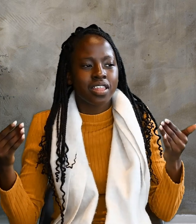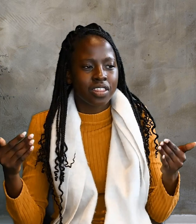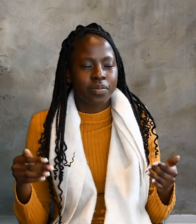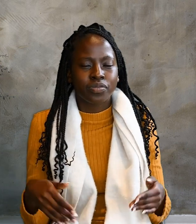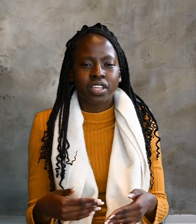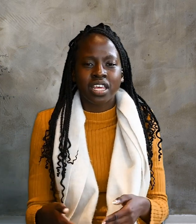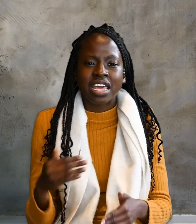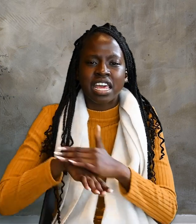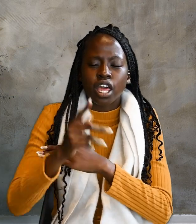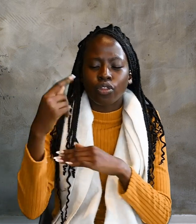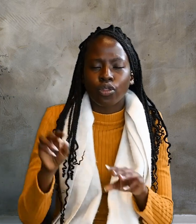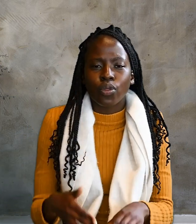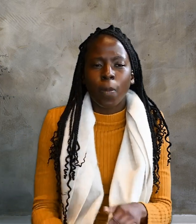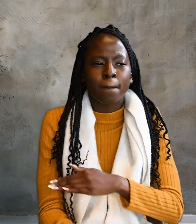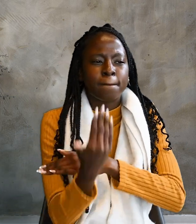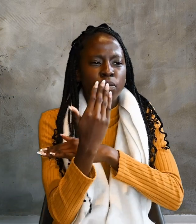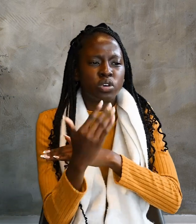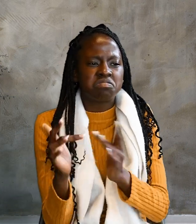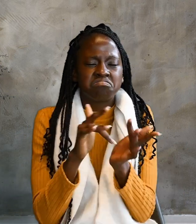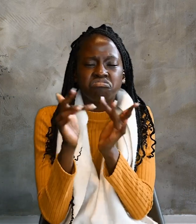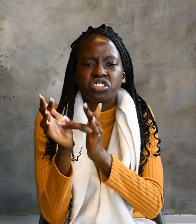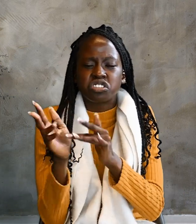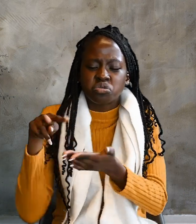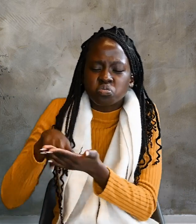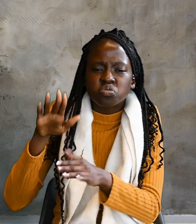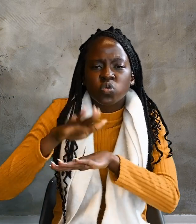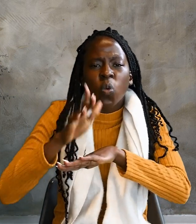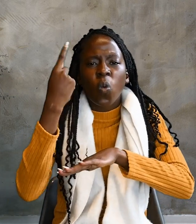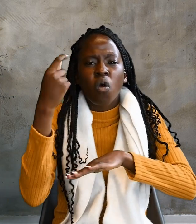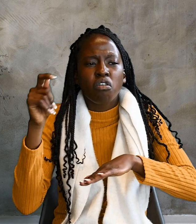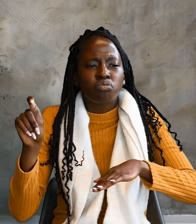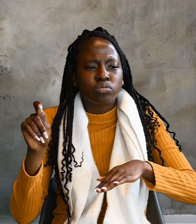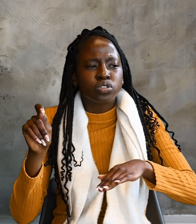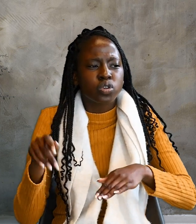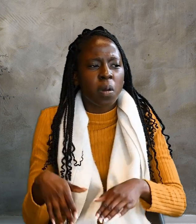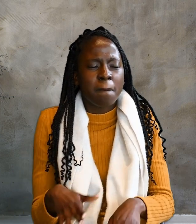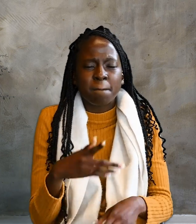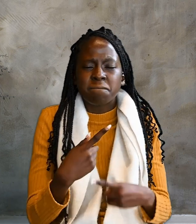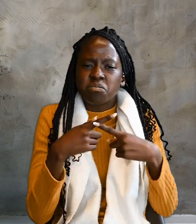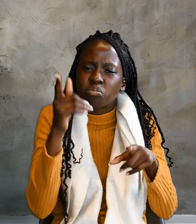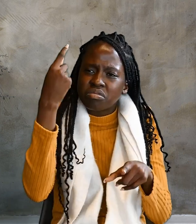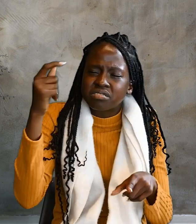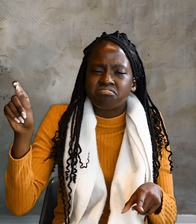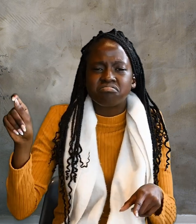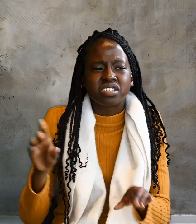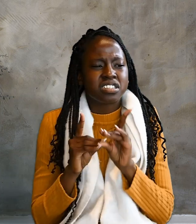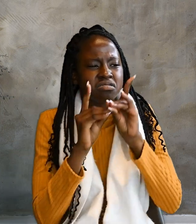Early in the morning, Jesus stood on the shore, but the disciples did not realize that it was Jesus.